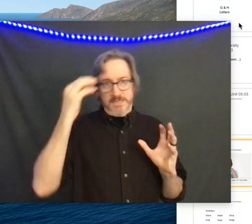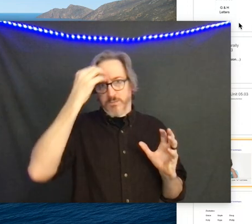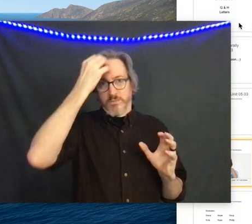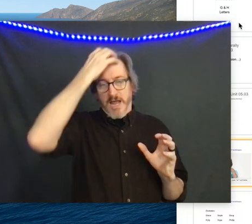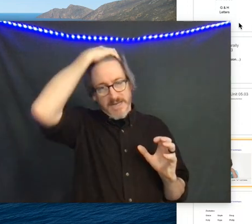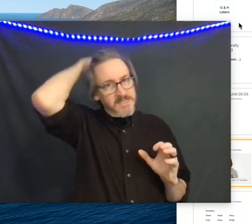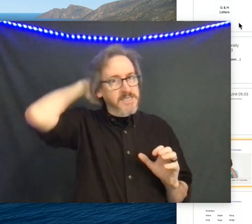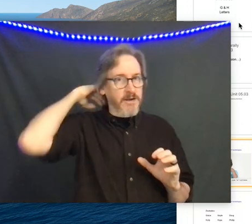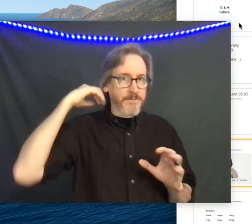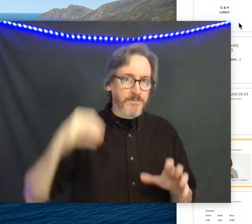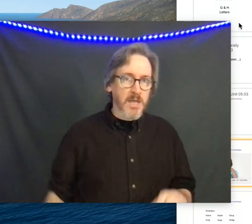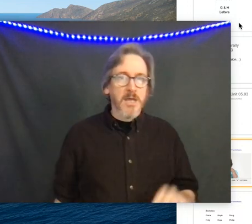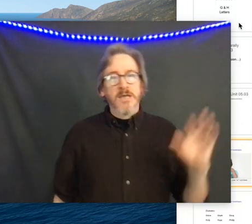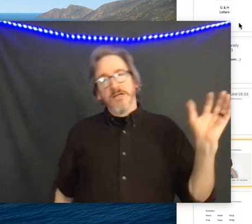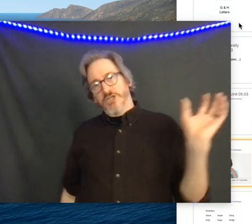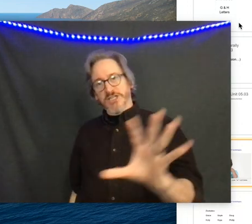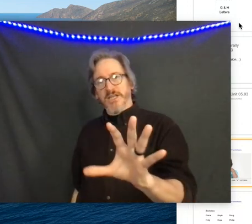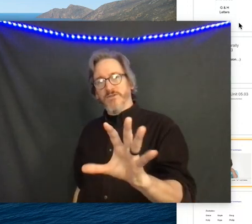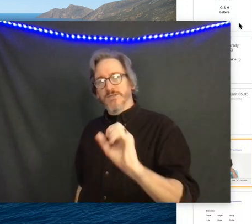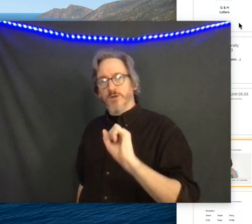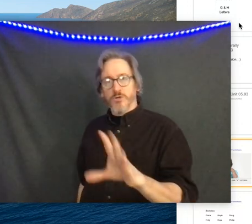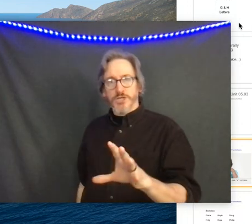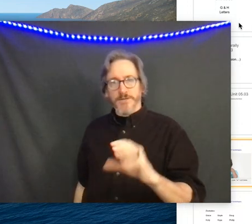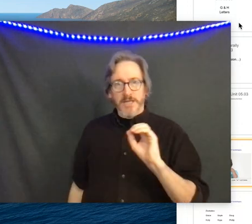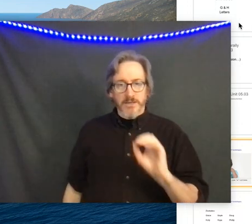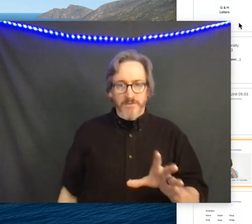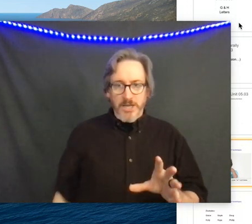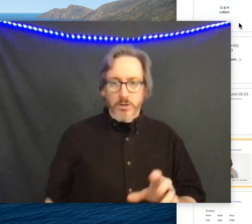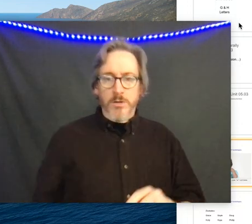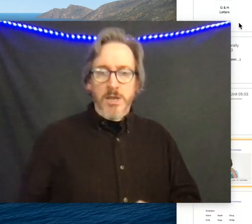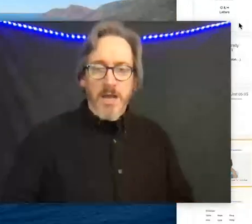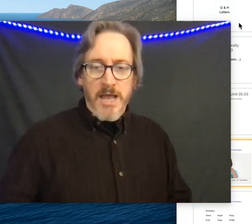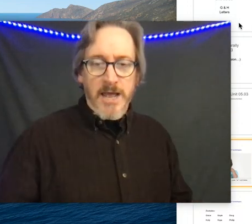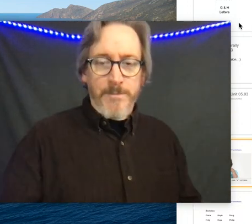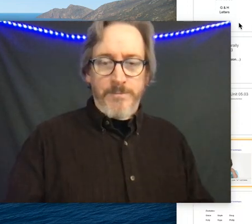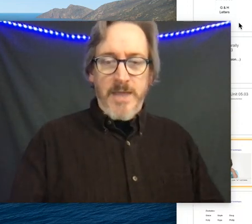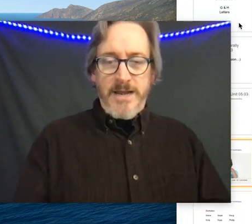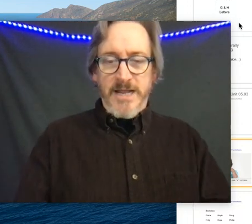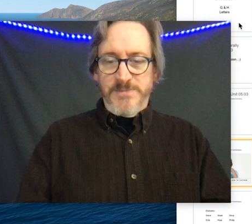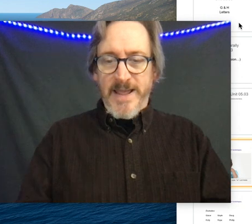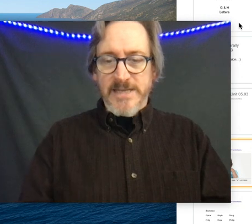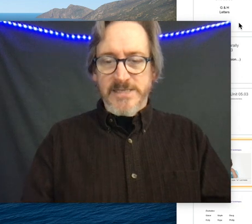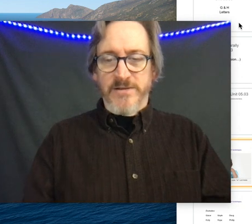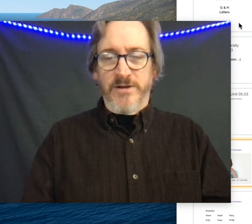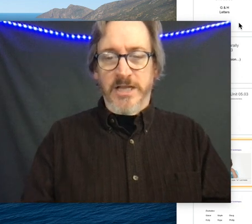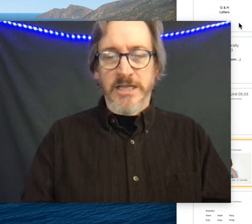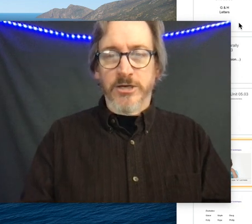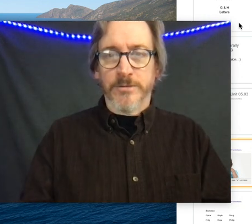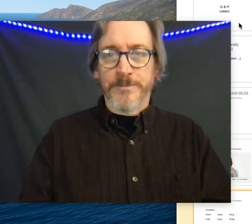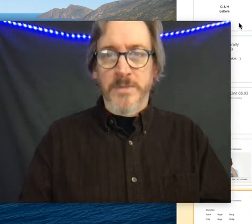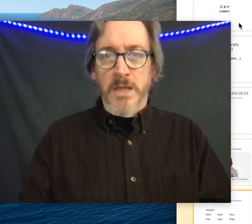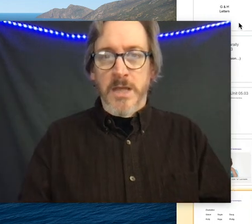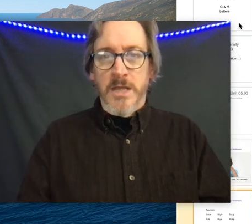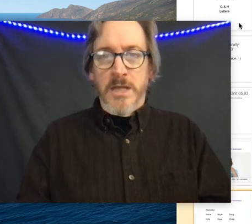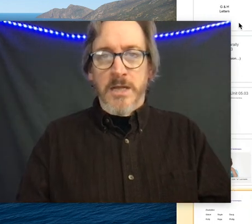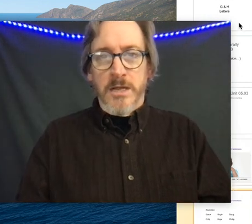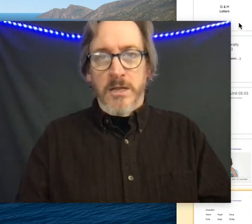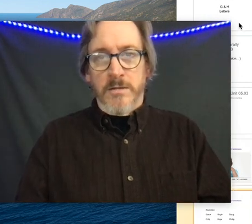times when it's not necessary she's going to give you some coaching in the video um at a nice pace and very clear